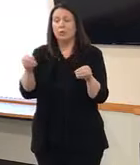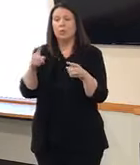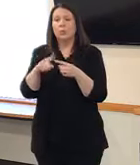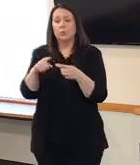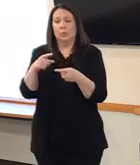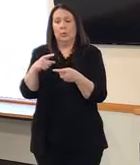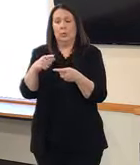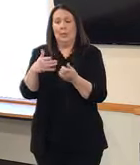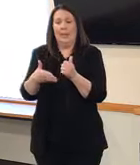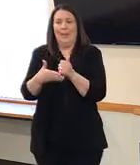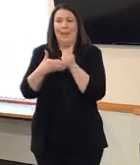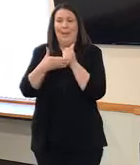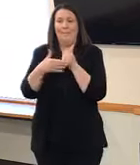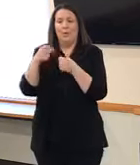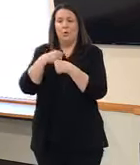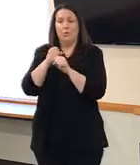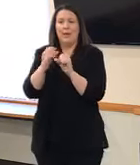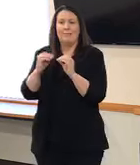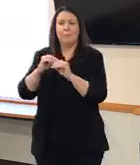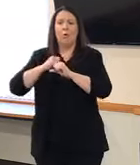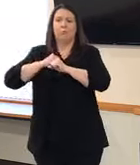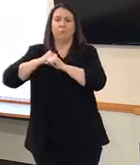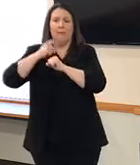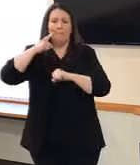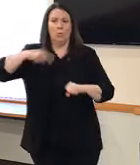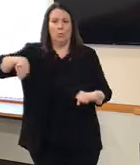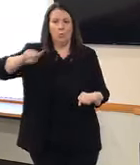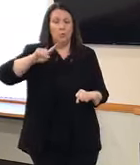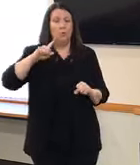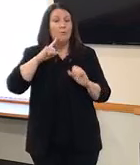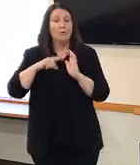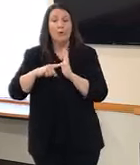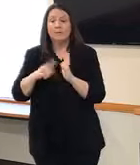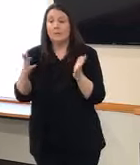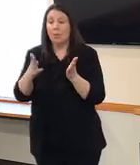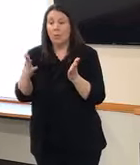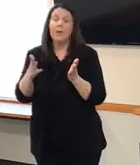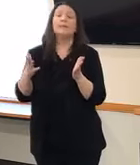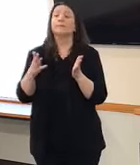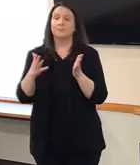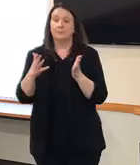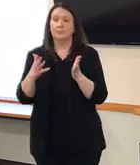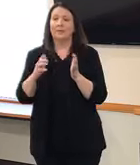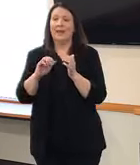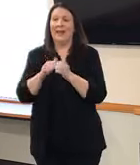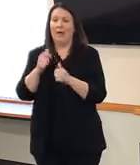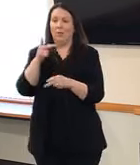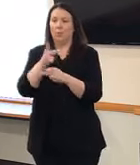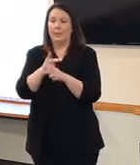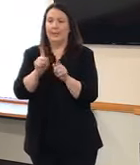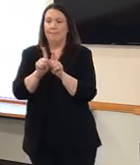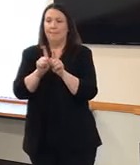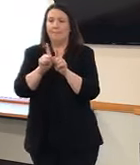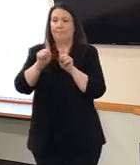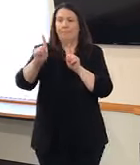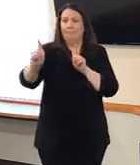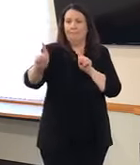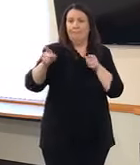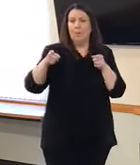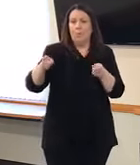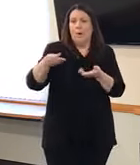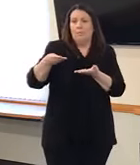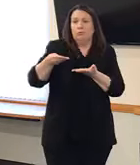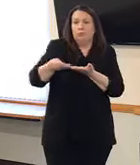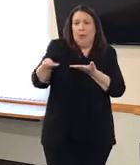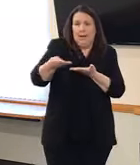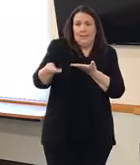actions within their facilities. Different things include really focusing on how to maintain that six-foot separation distance